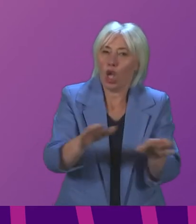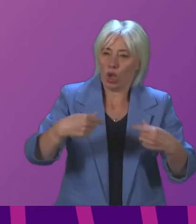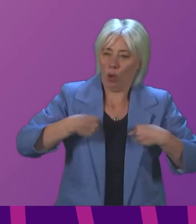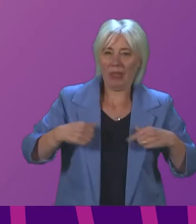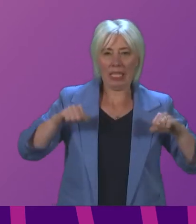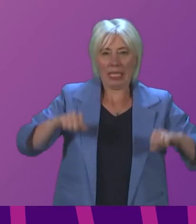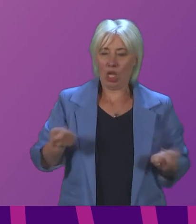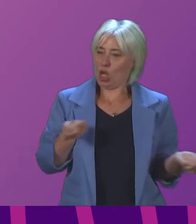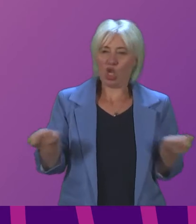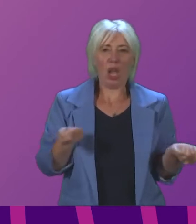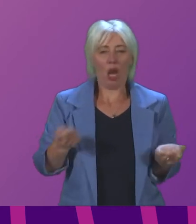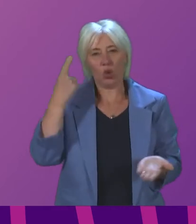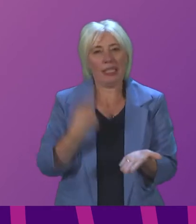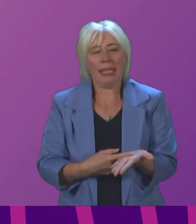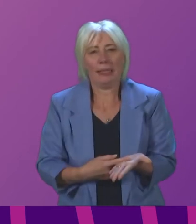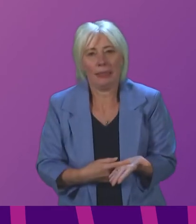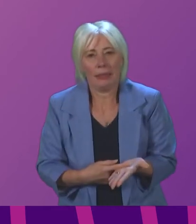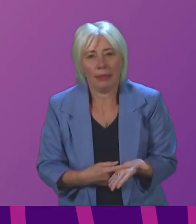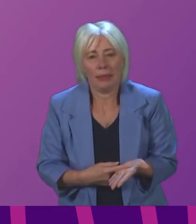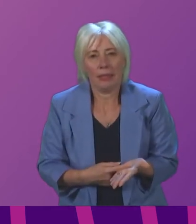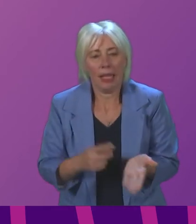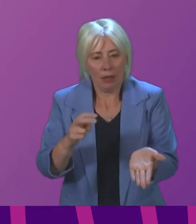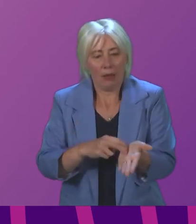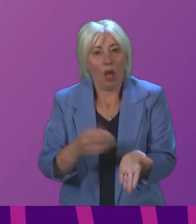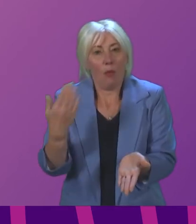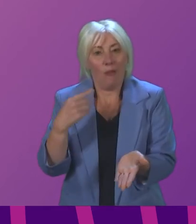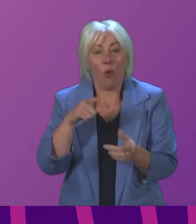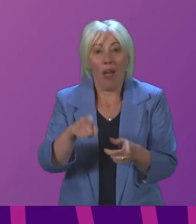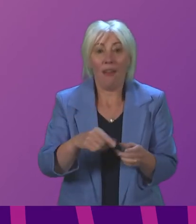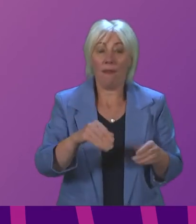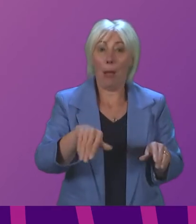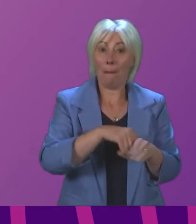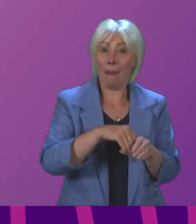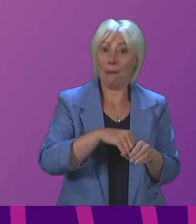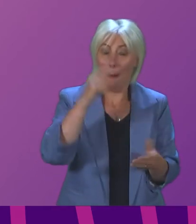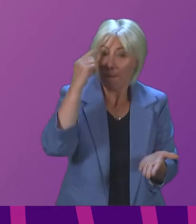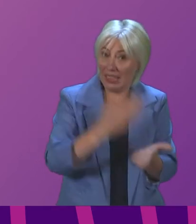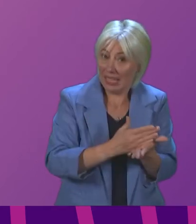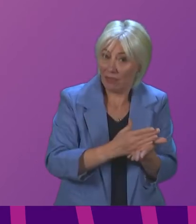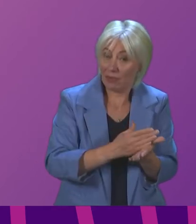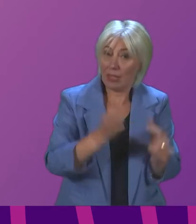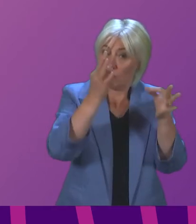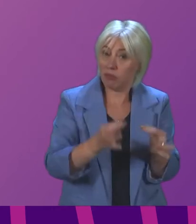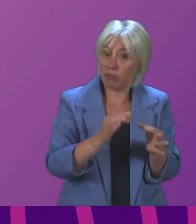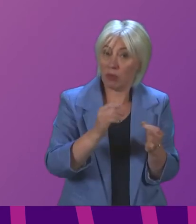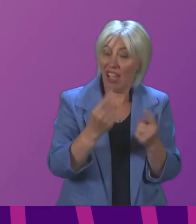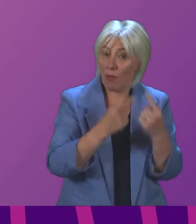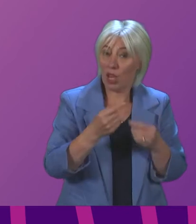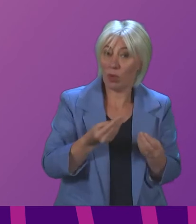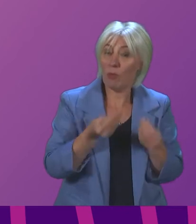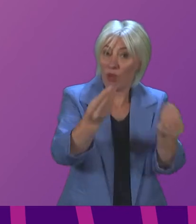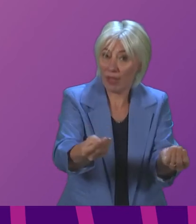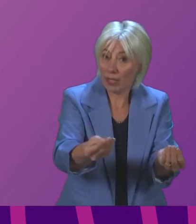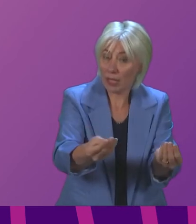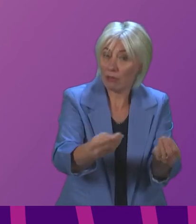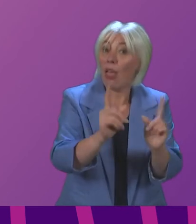the chair to rule on as noted earlier if a member believes that inaccurate information has been provided there are a number